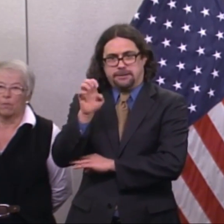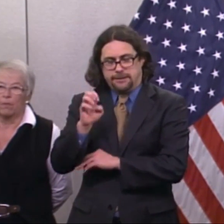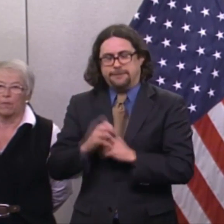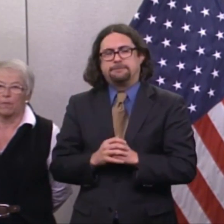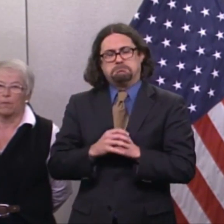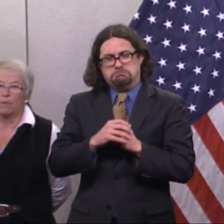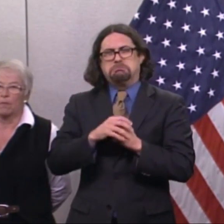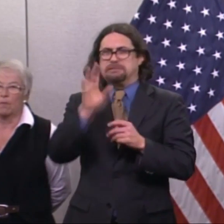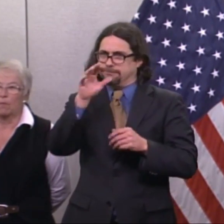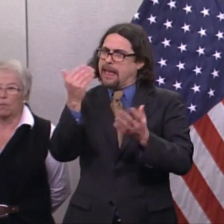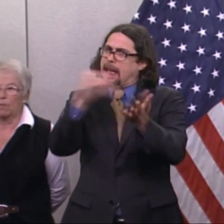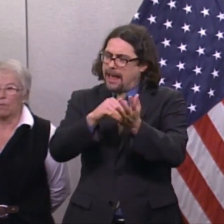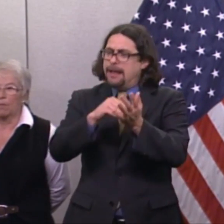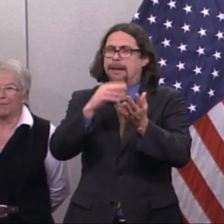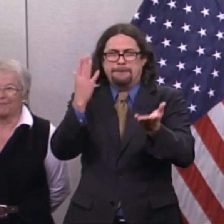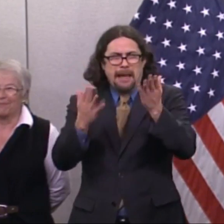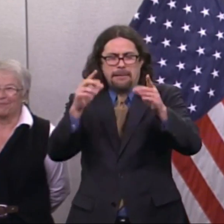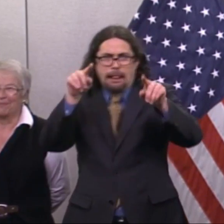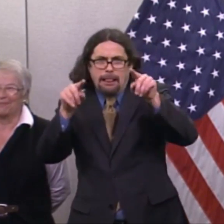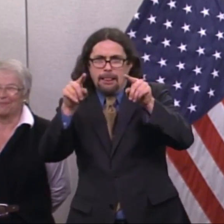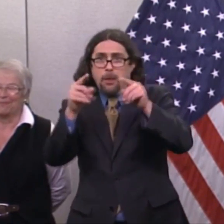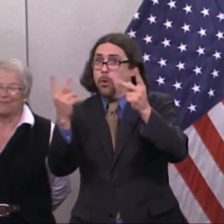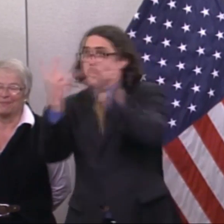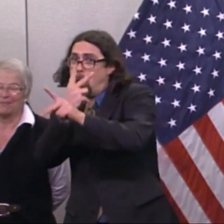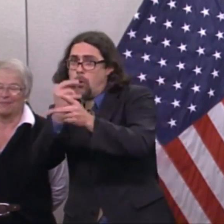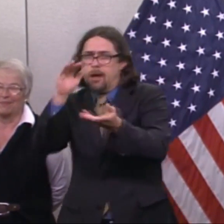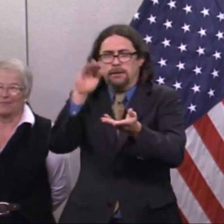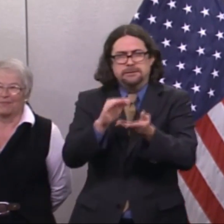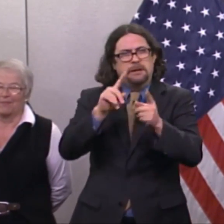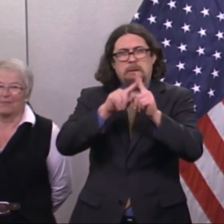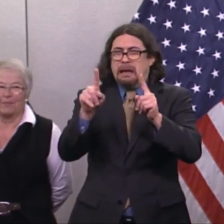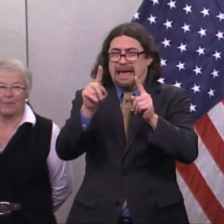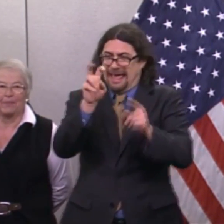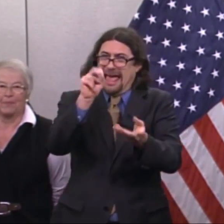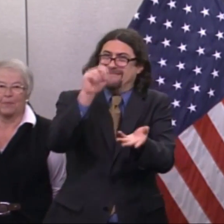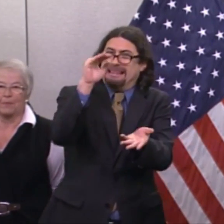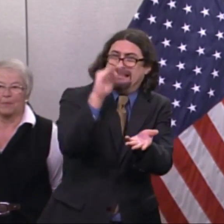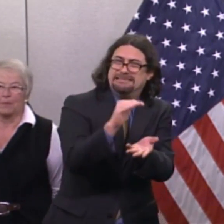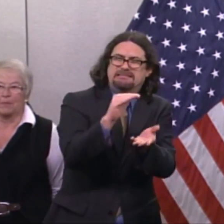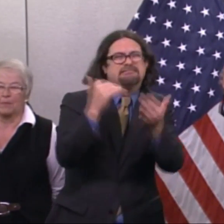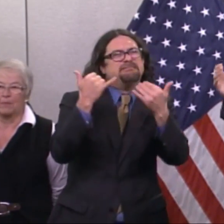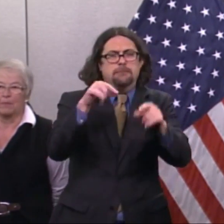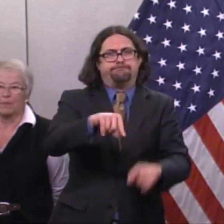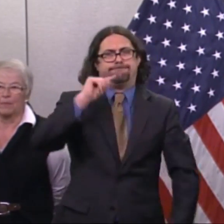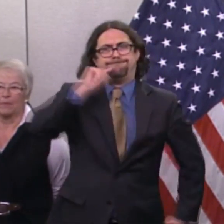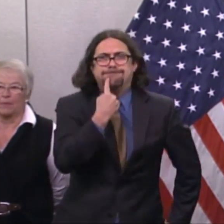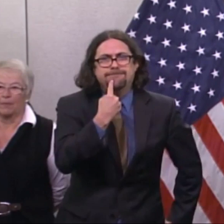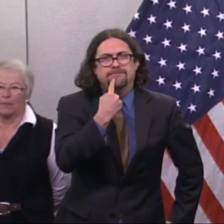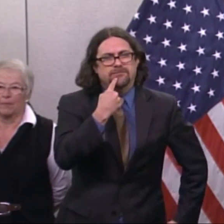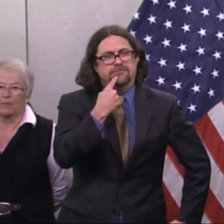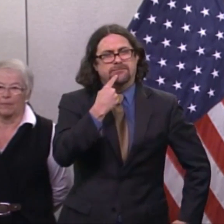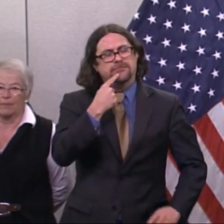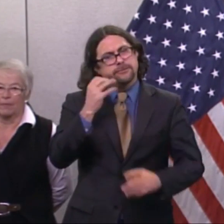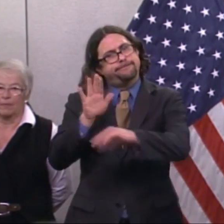and we have to expect heavy accumulation in a very short period of time. This is another crucial point. Some storms come in in a